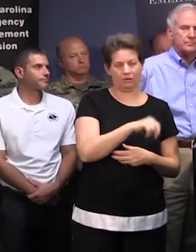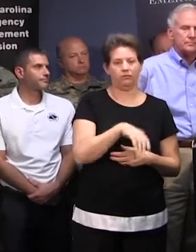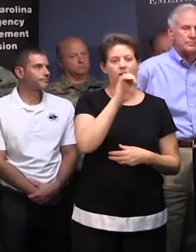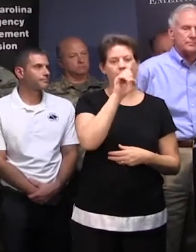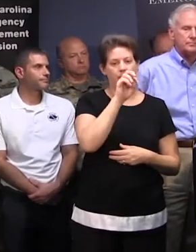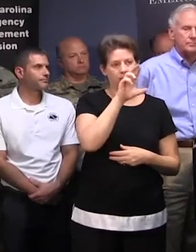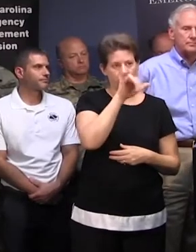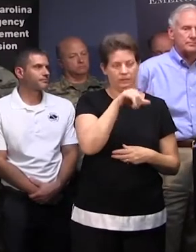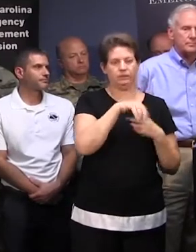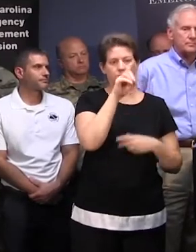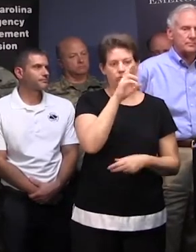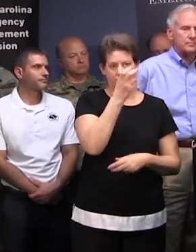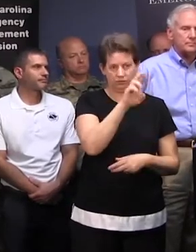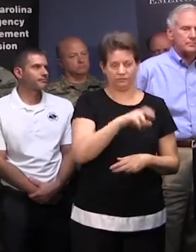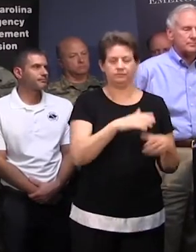Dorchester,